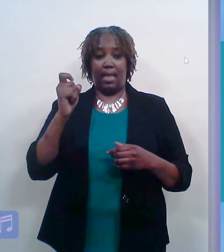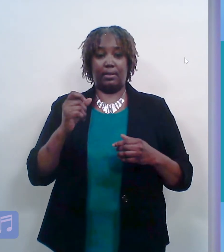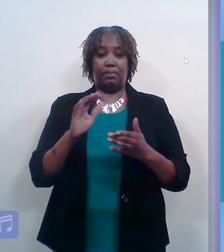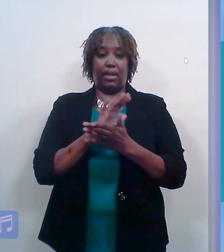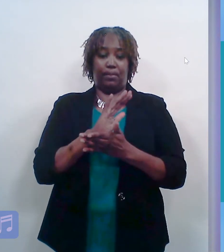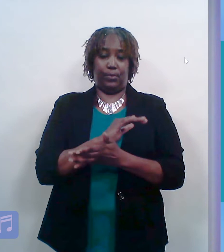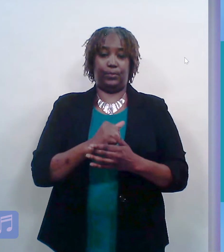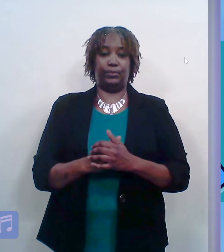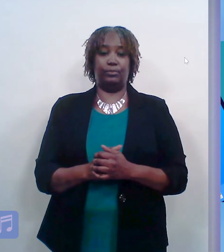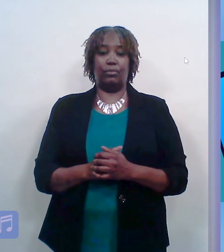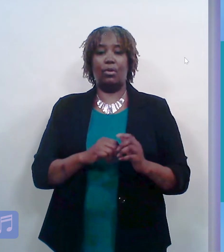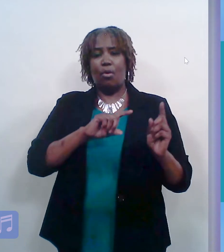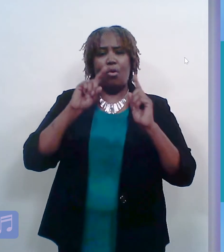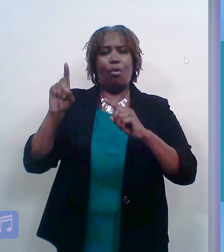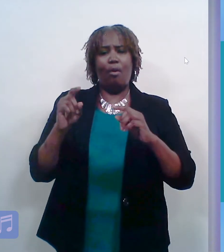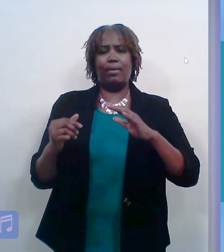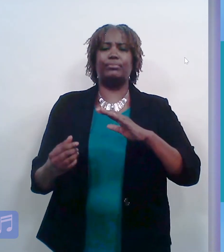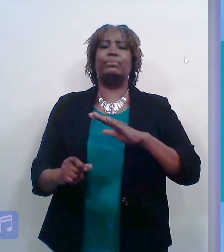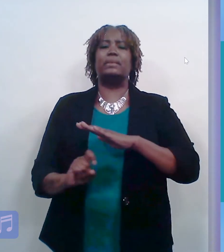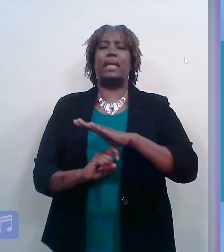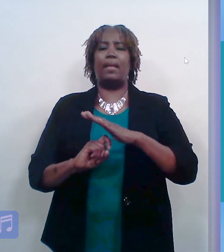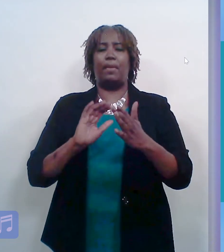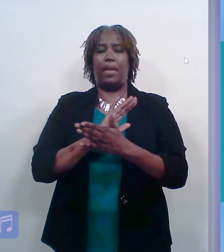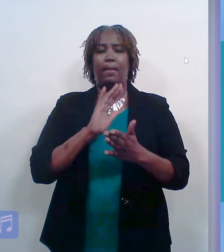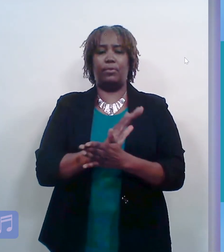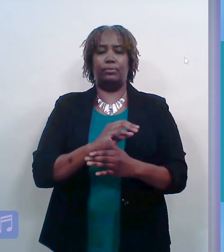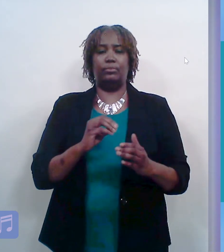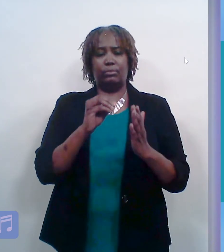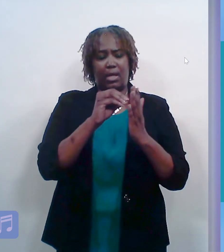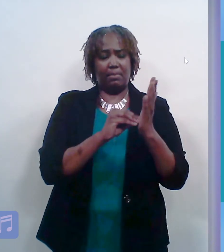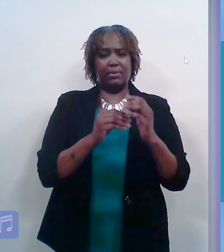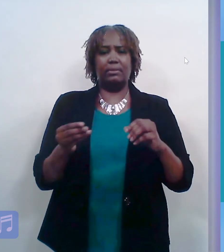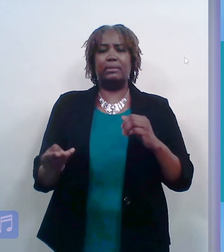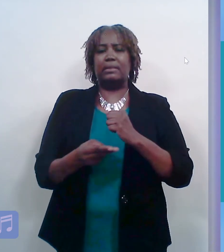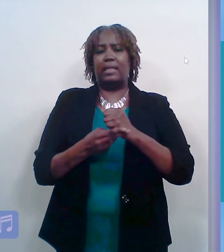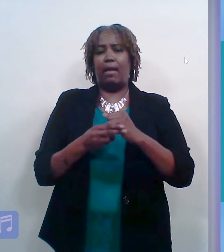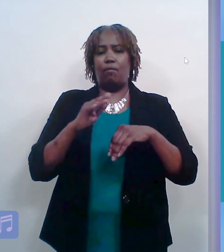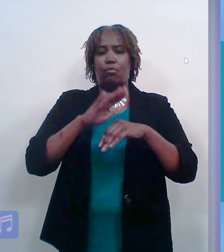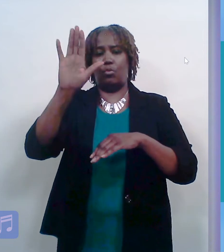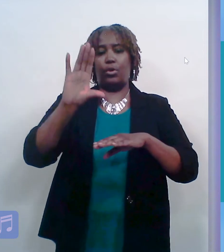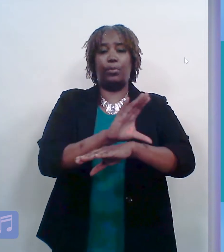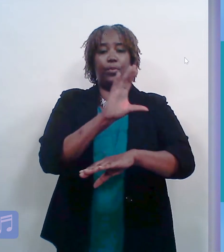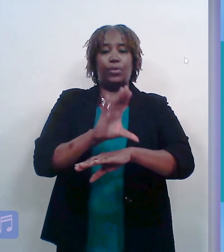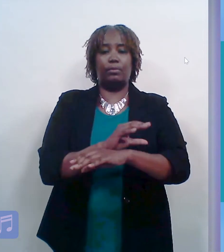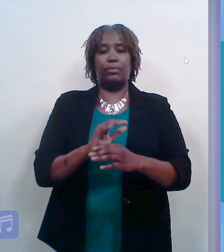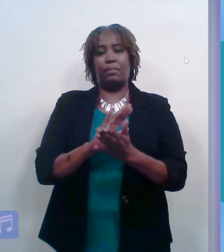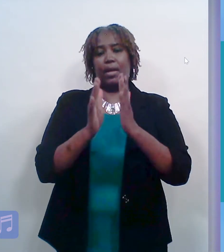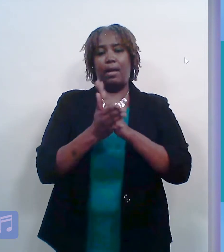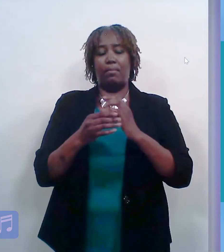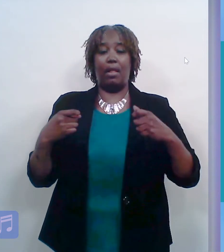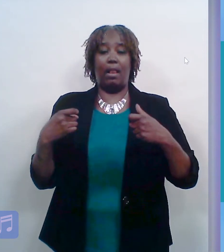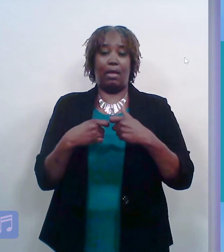scan them into your computer and save them in an electronic format.